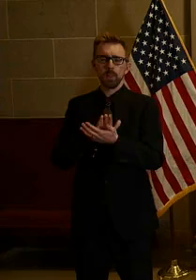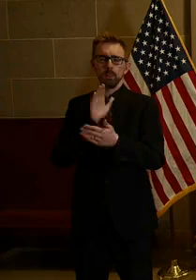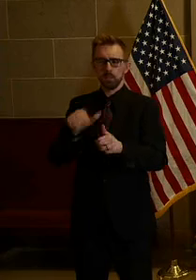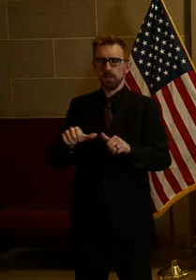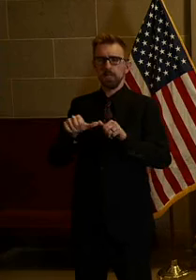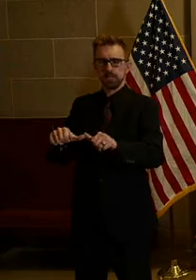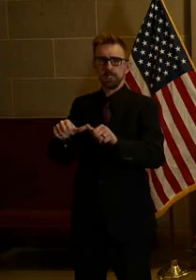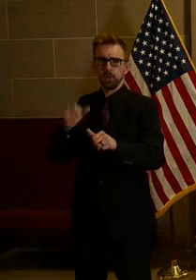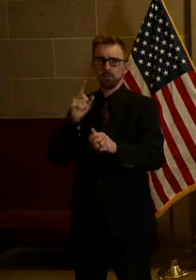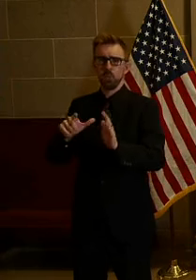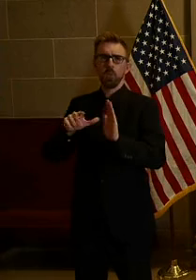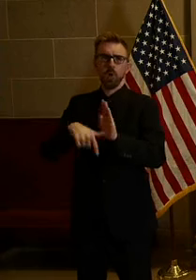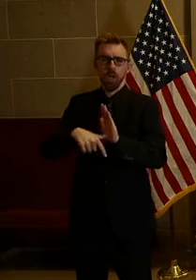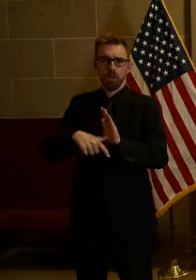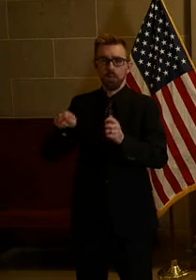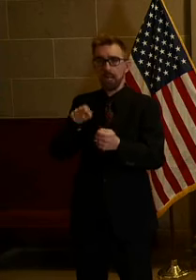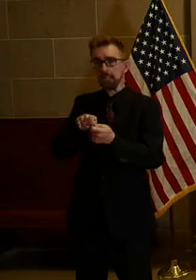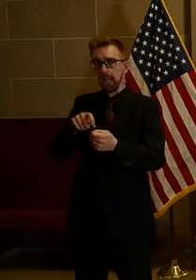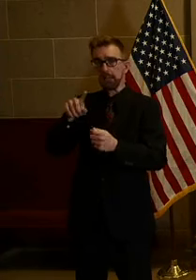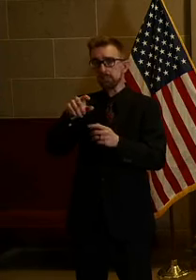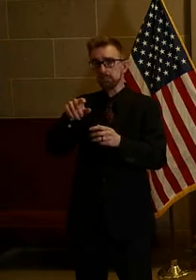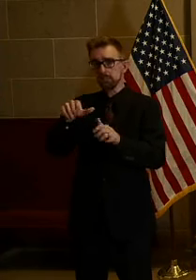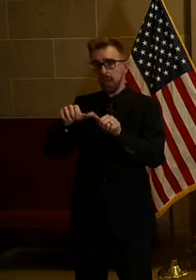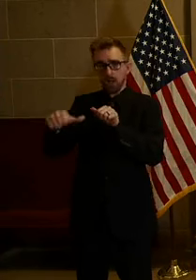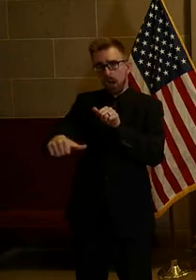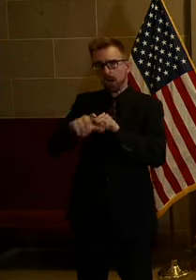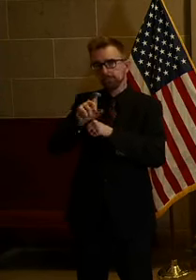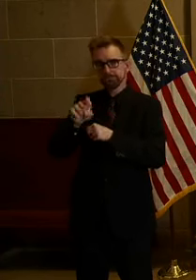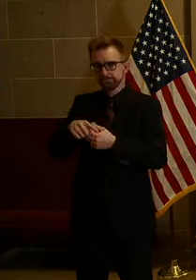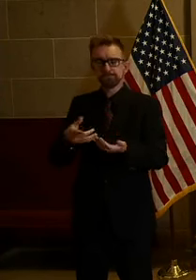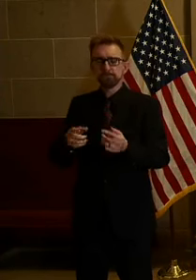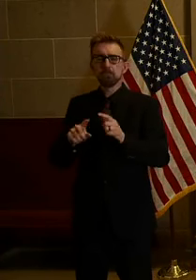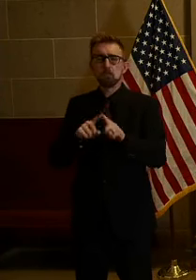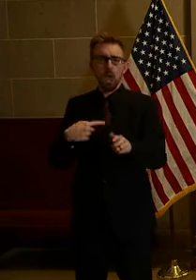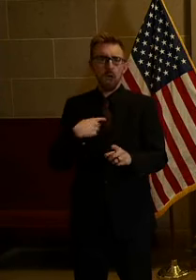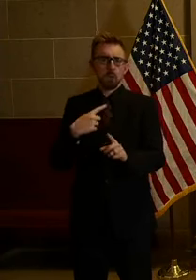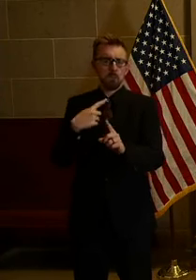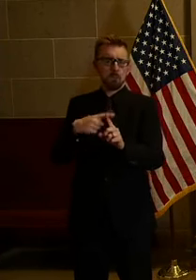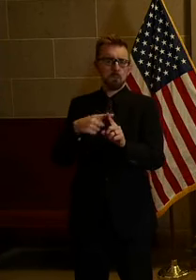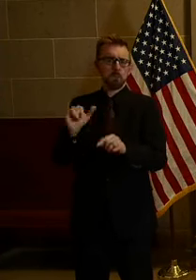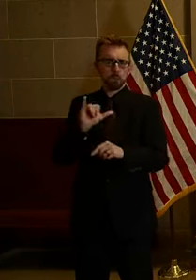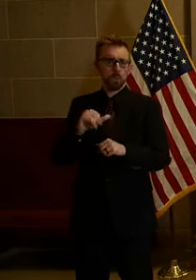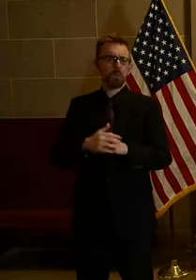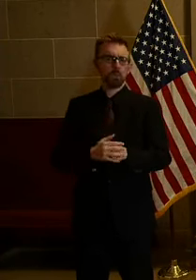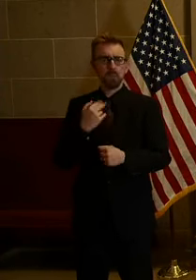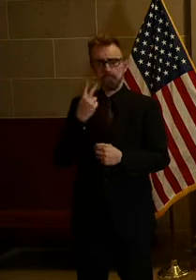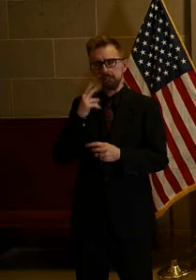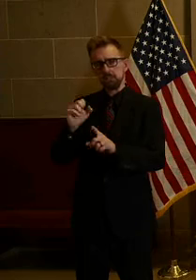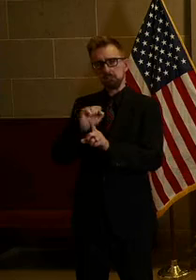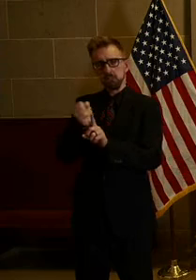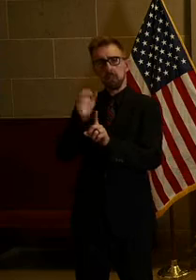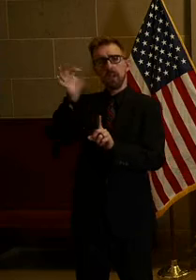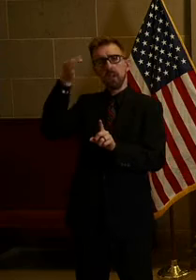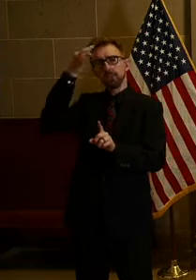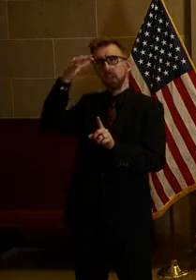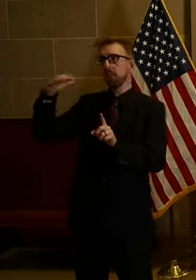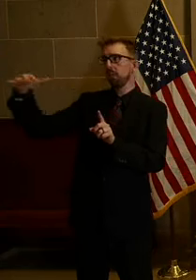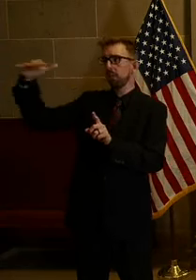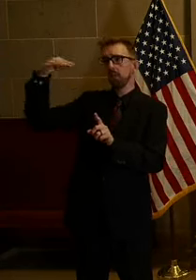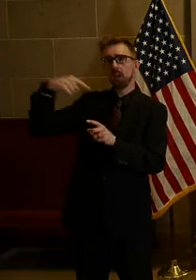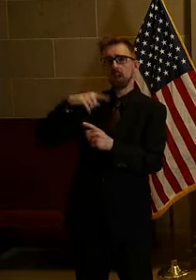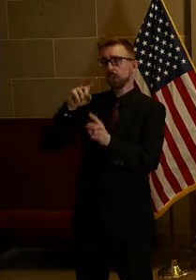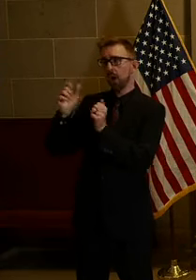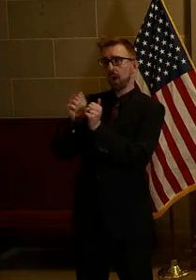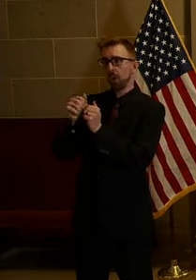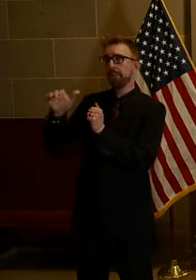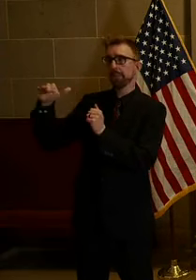continue for some time and some for some weeks. But I think we'll do. I'm optimistic too. When I see the things that are going on at the federal level, when I live, when I talk to